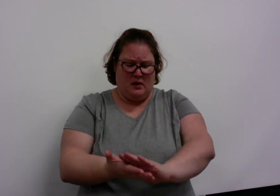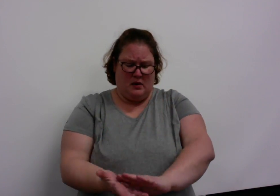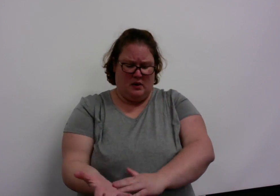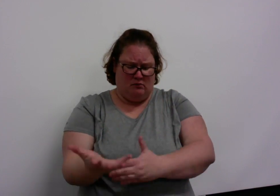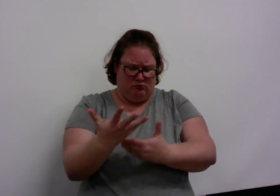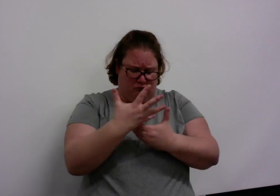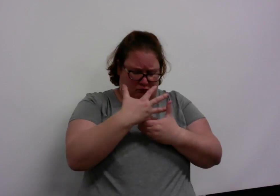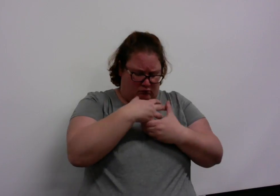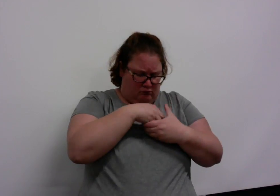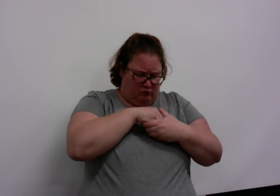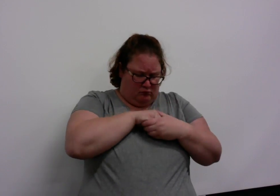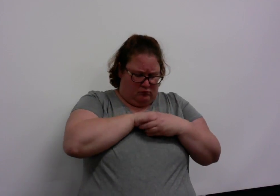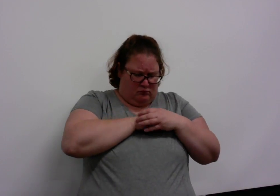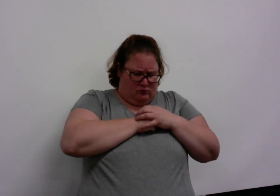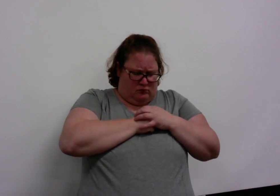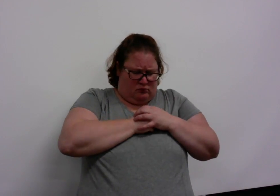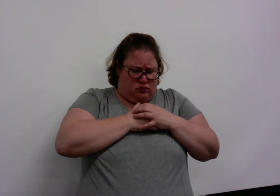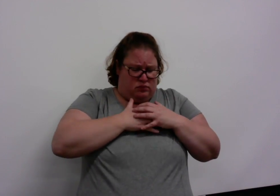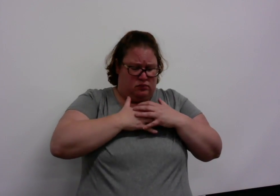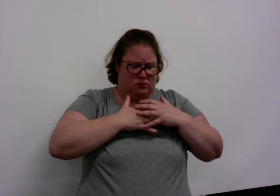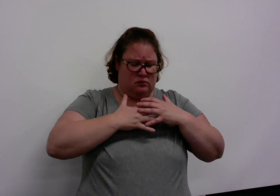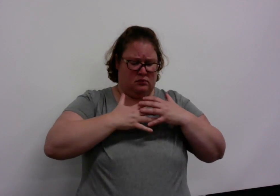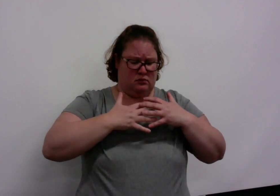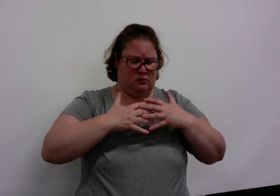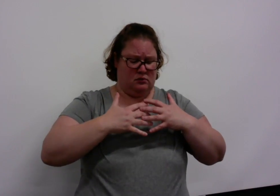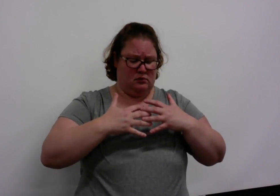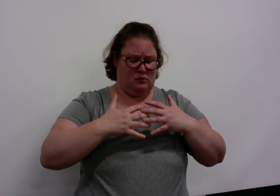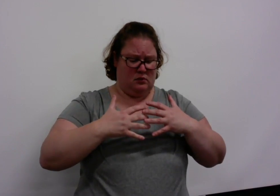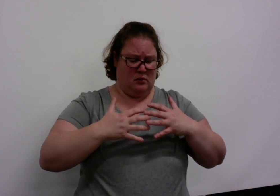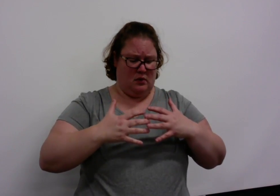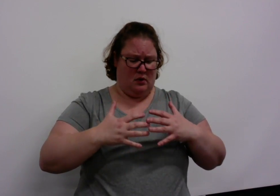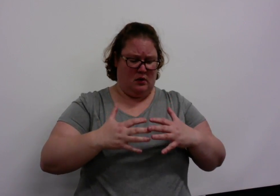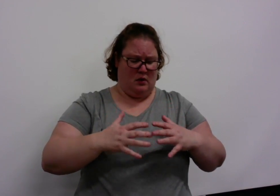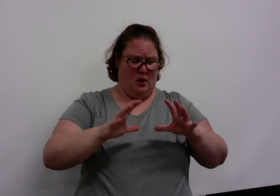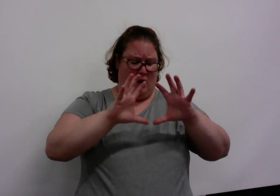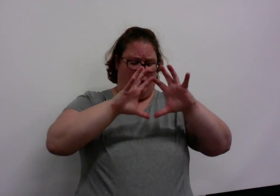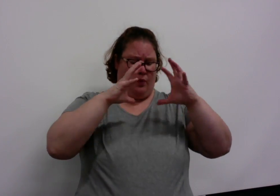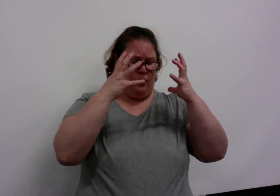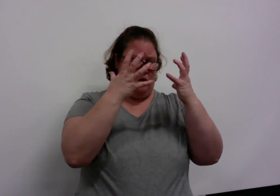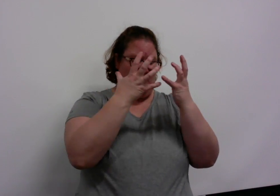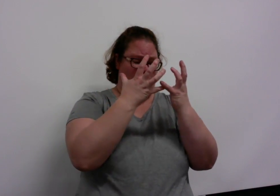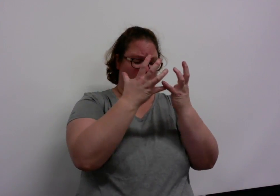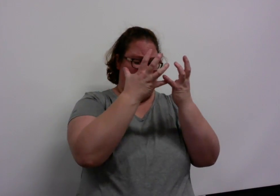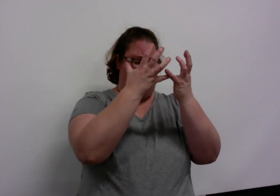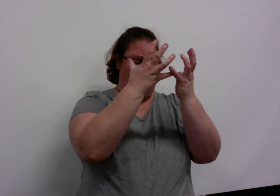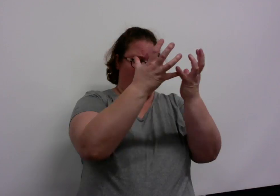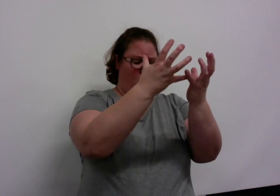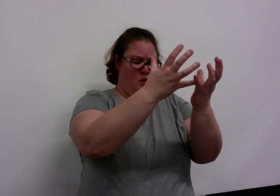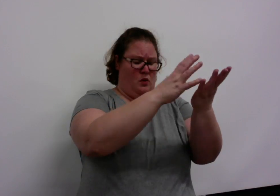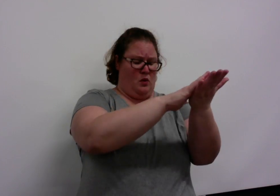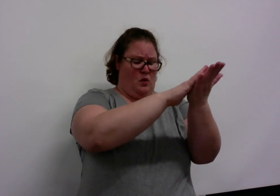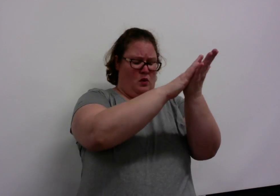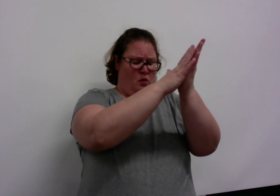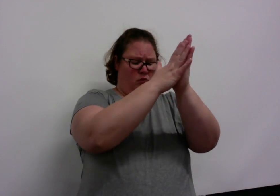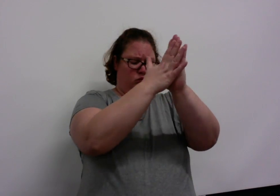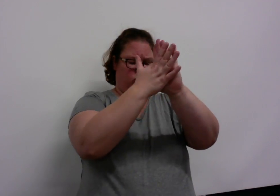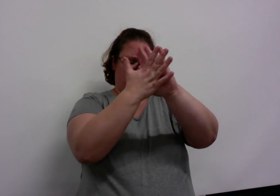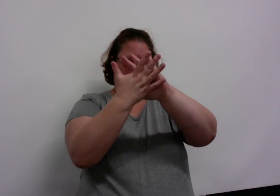peace the evening brings, the world for once